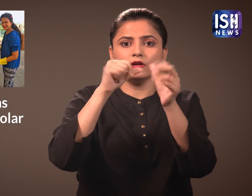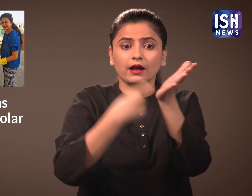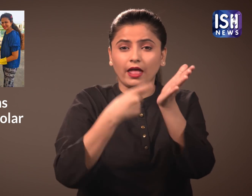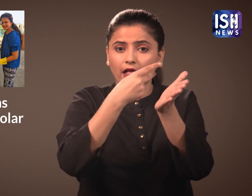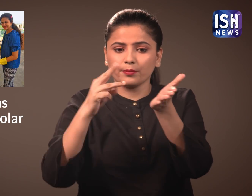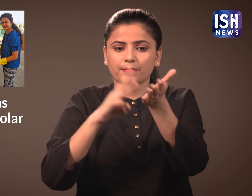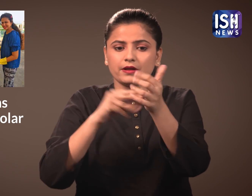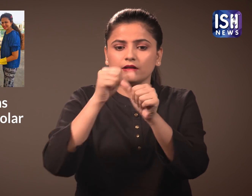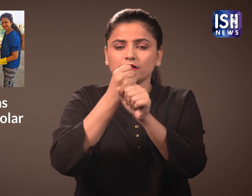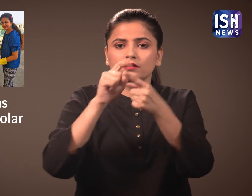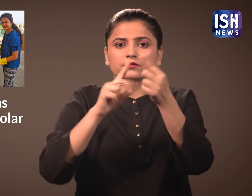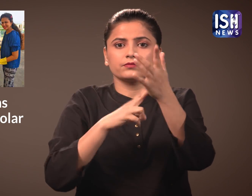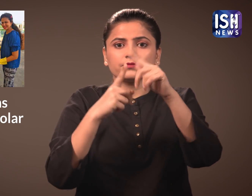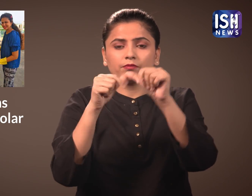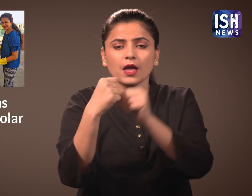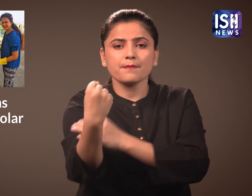thanks to Magenta Power Solar Panel.